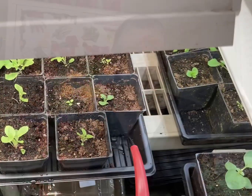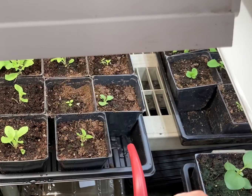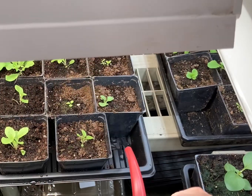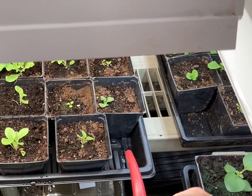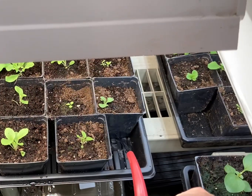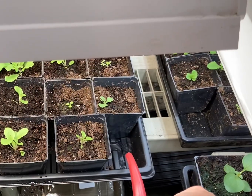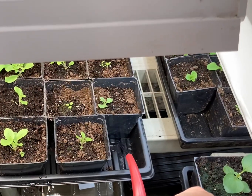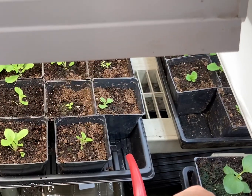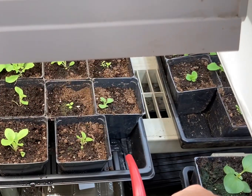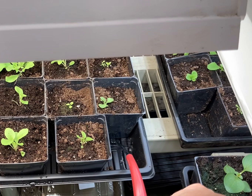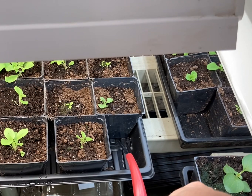i'll pinch them back later